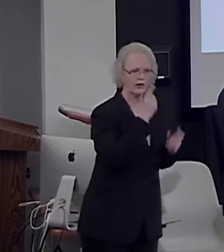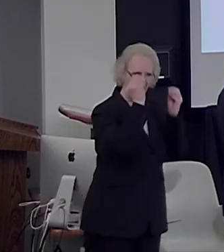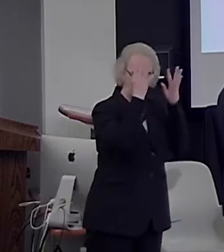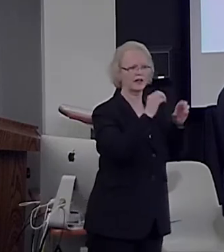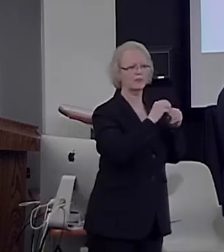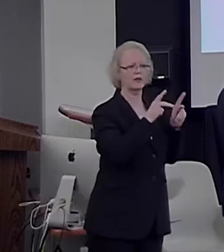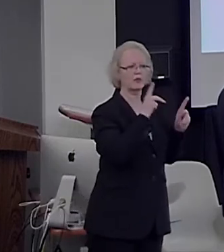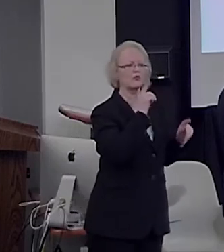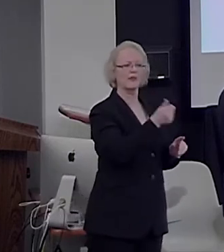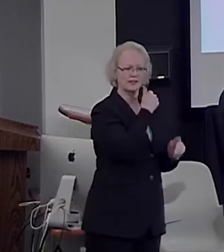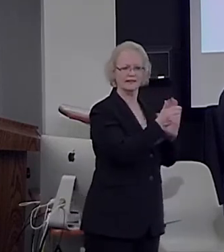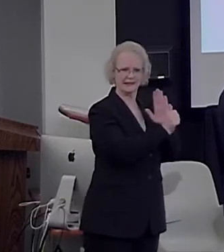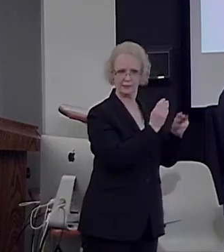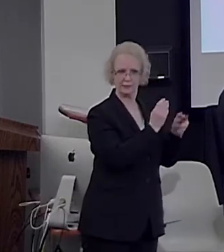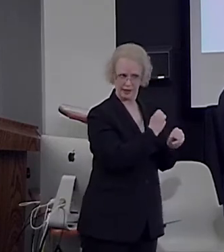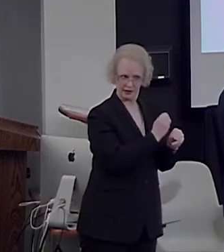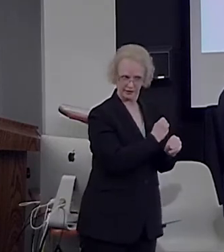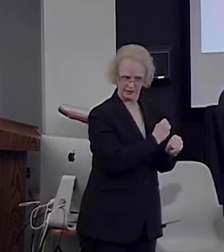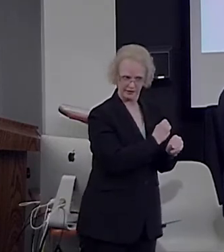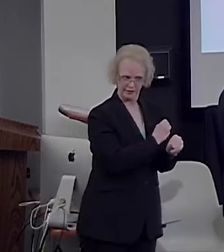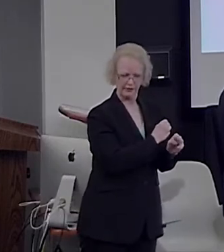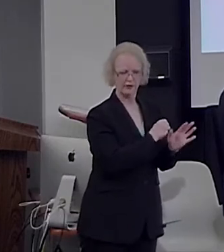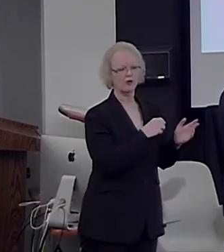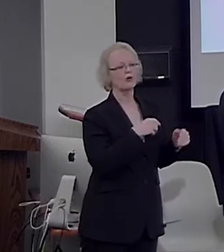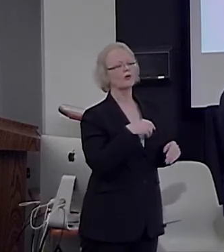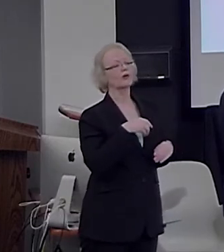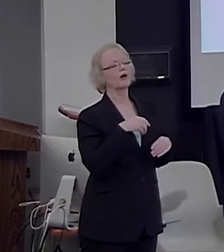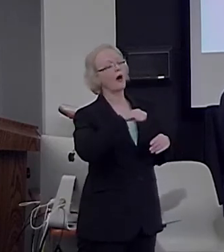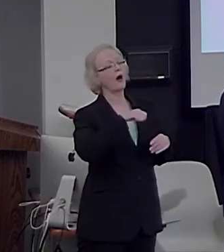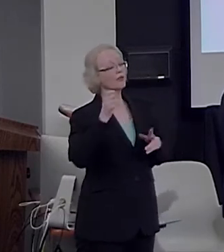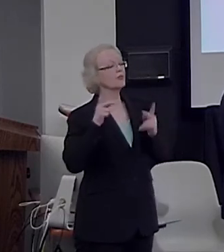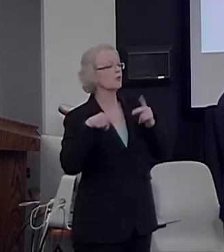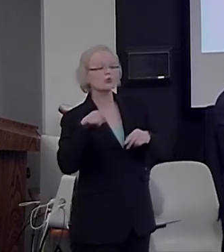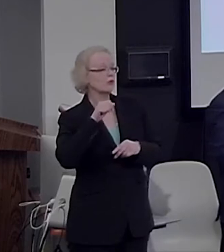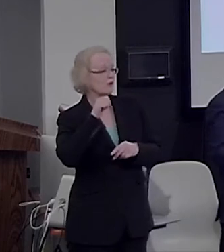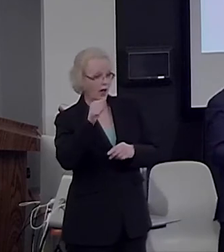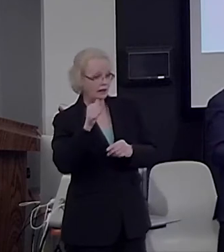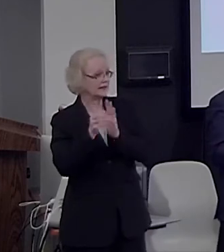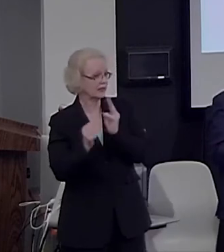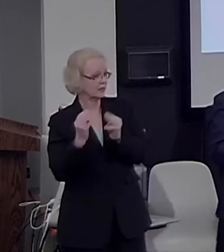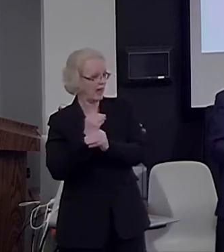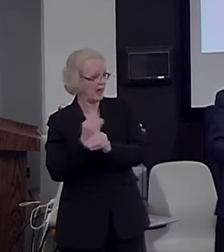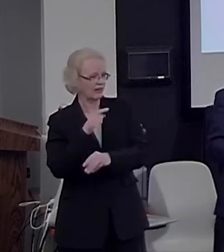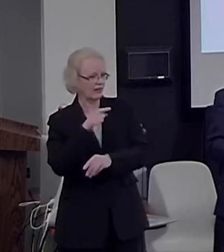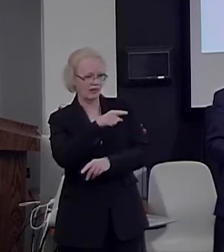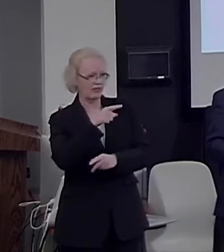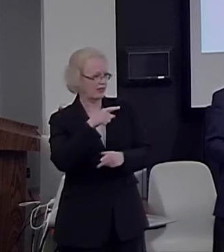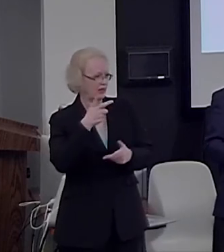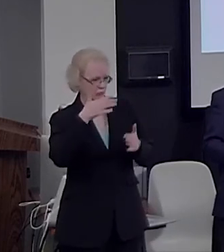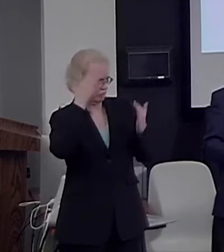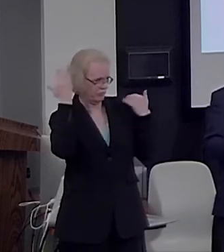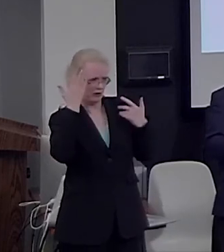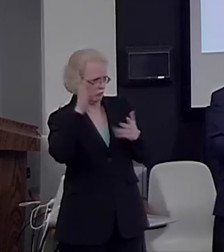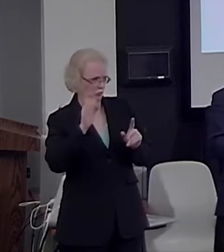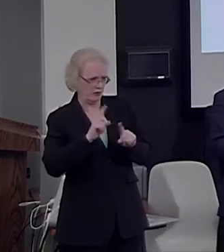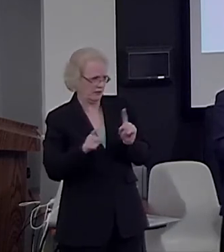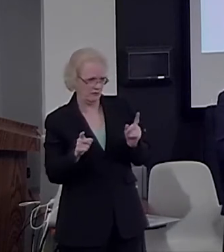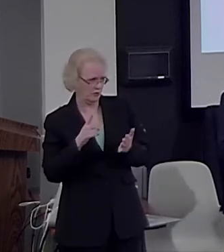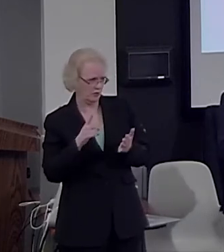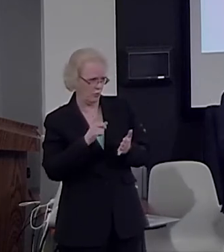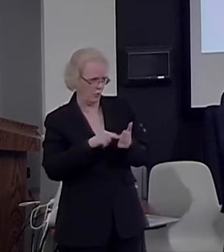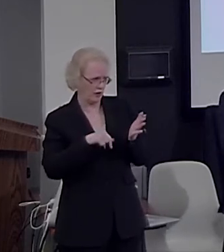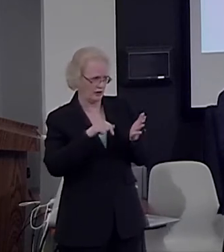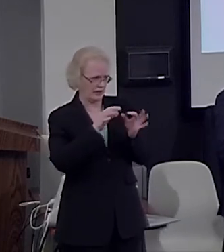So, these are the mathematicians I already showed you. These are the control subjects. Of course, they cannot tell the difference between the